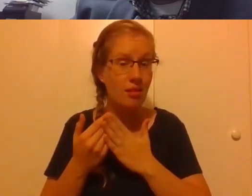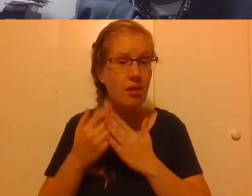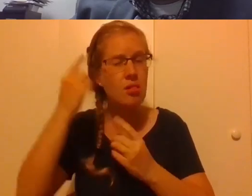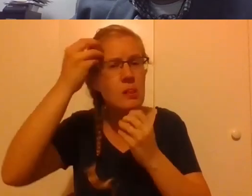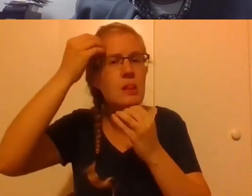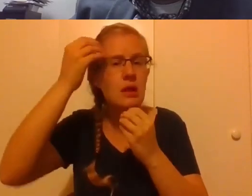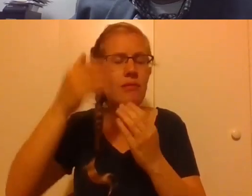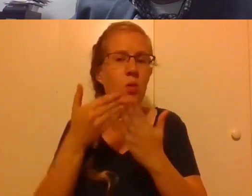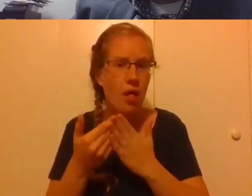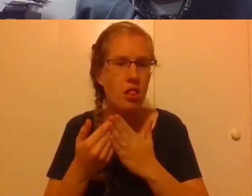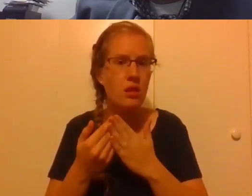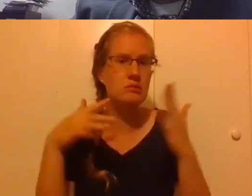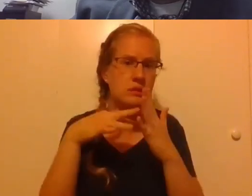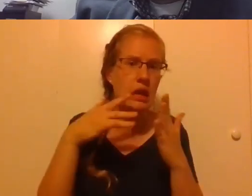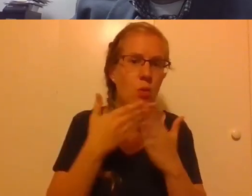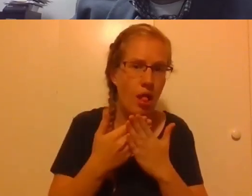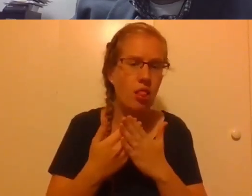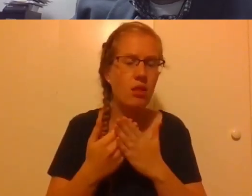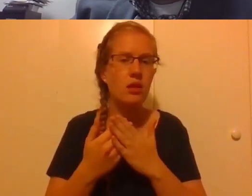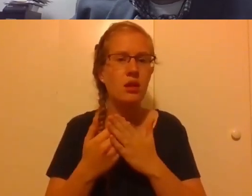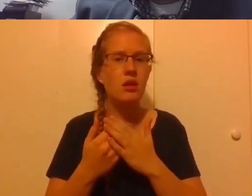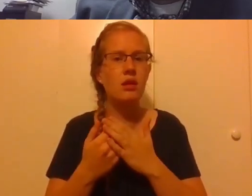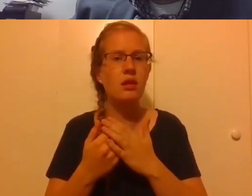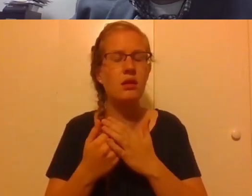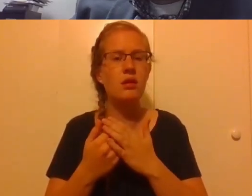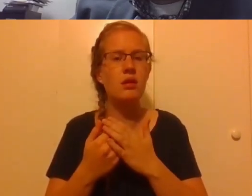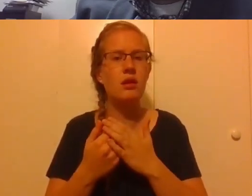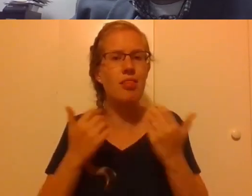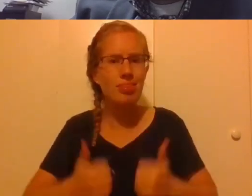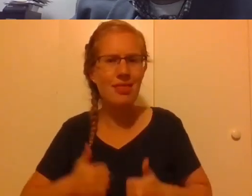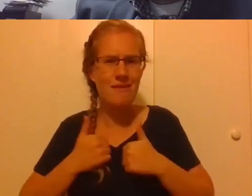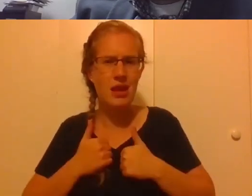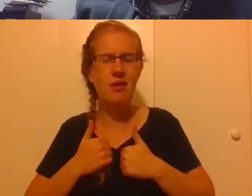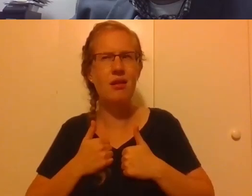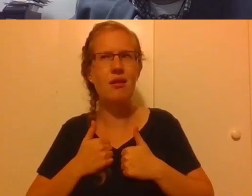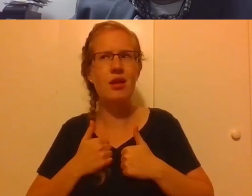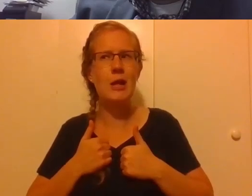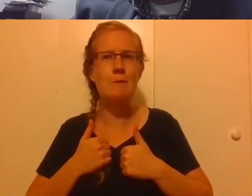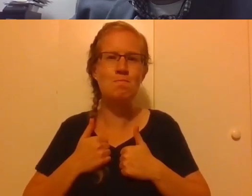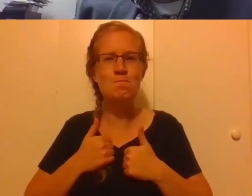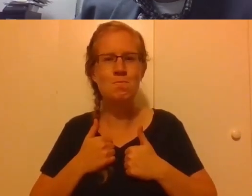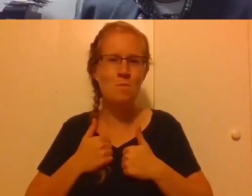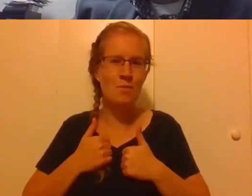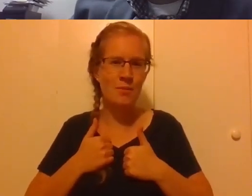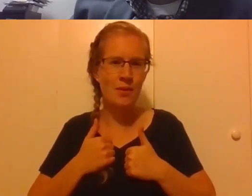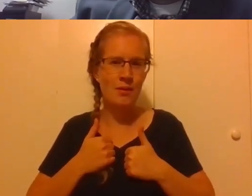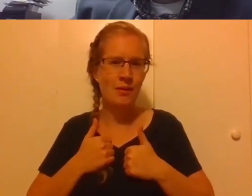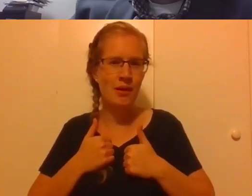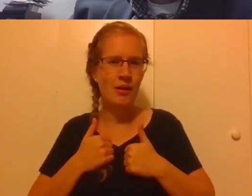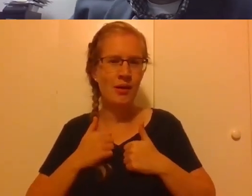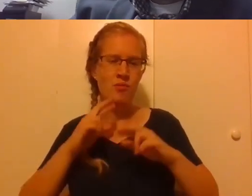Not only to thinking well, but also living one's life, responsive to the call of Christ.